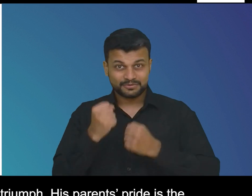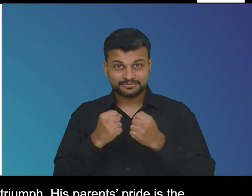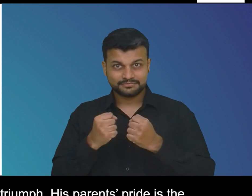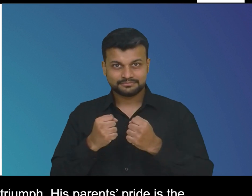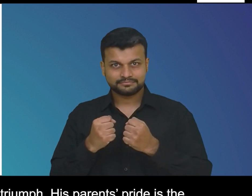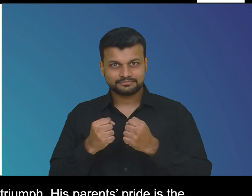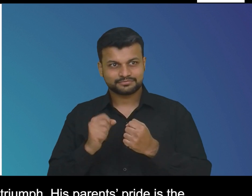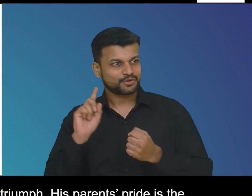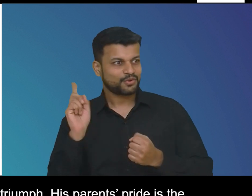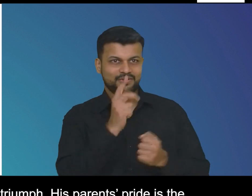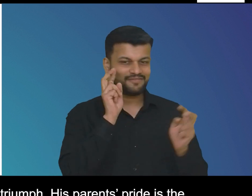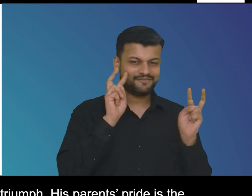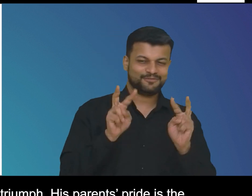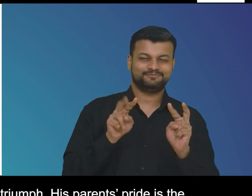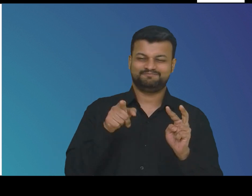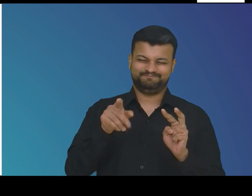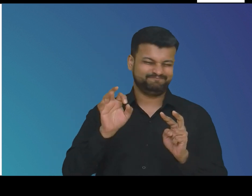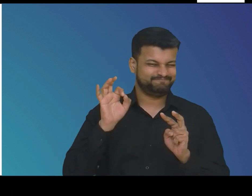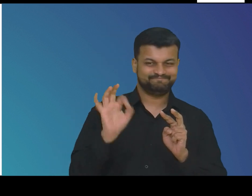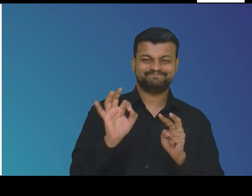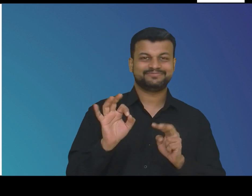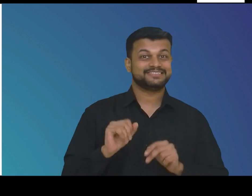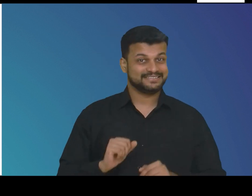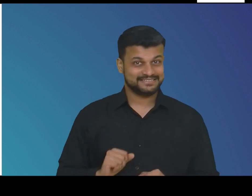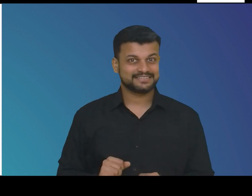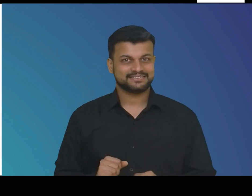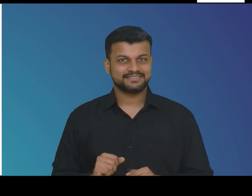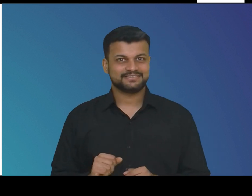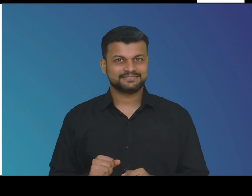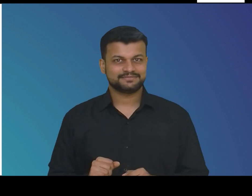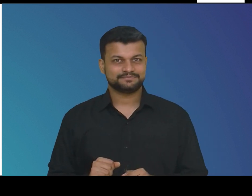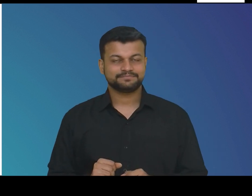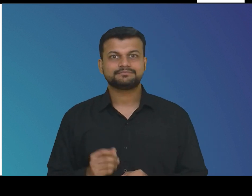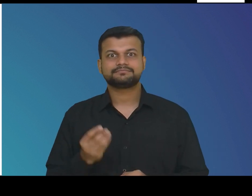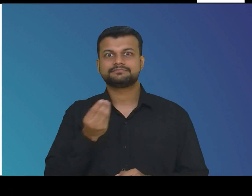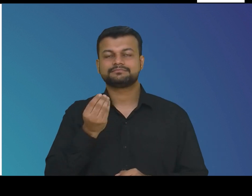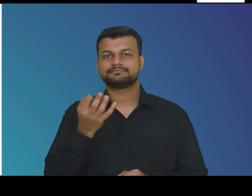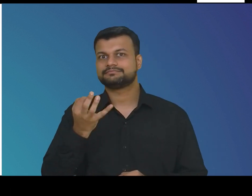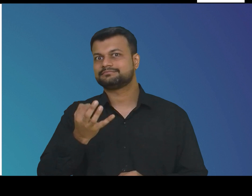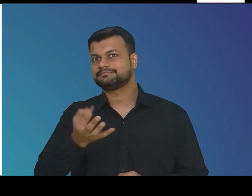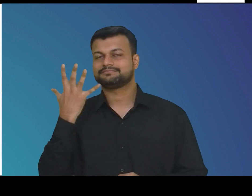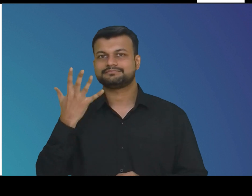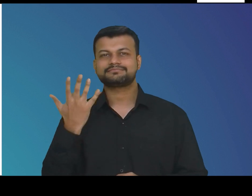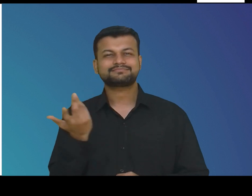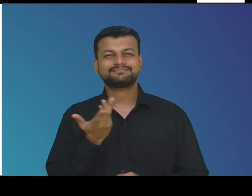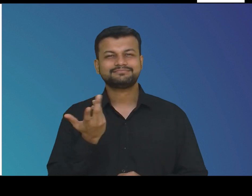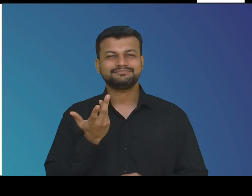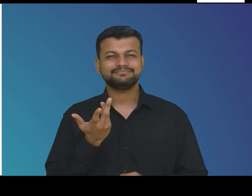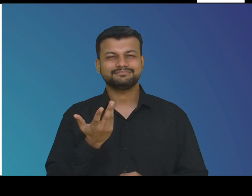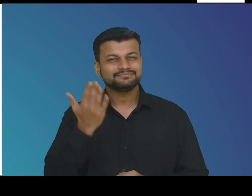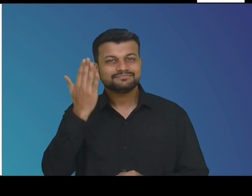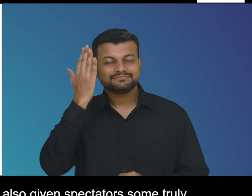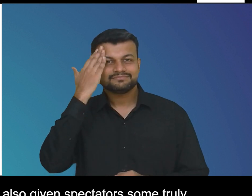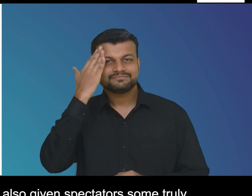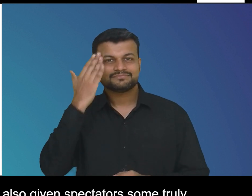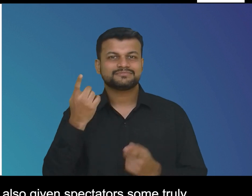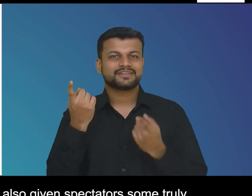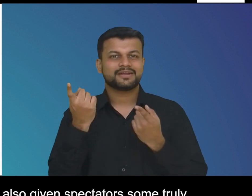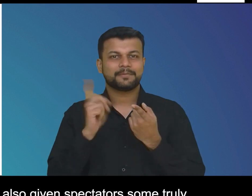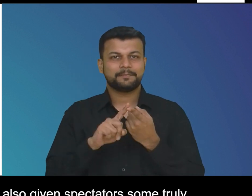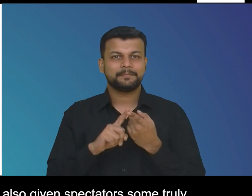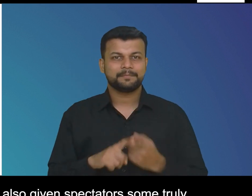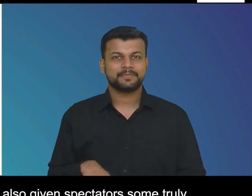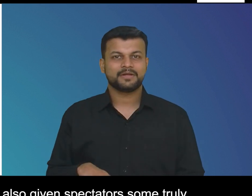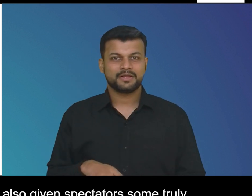paralympics winning hearts just like